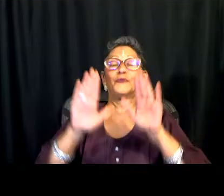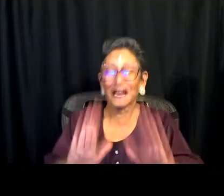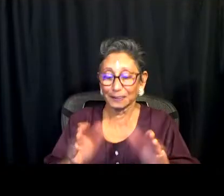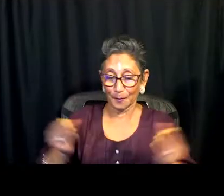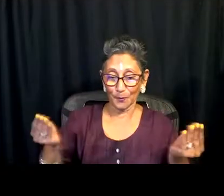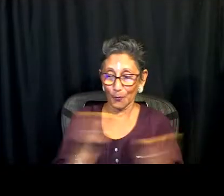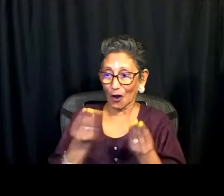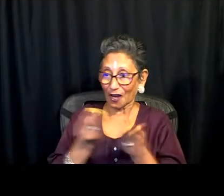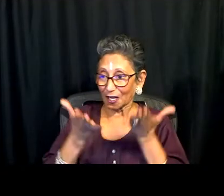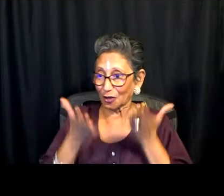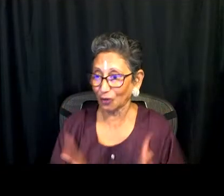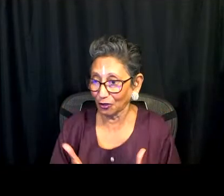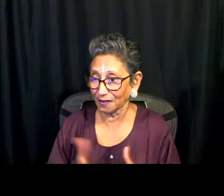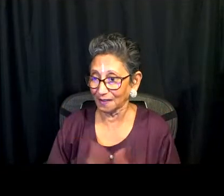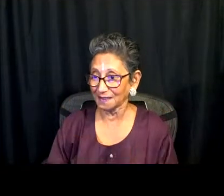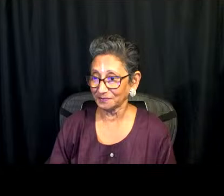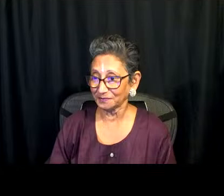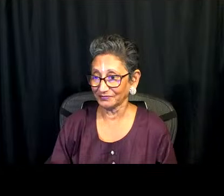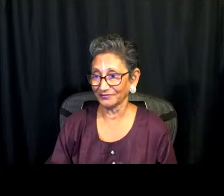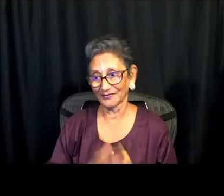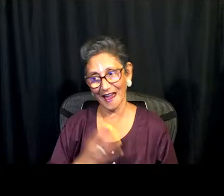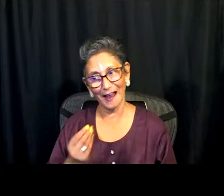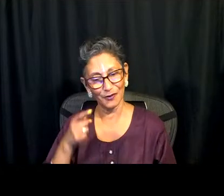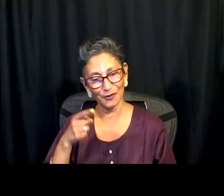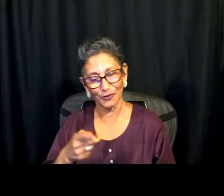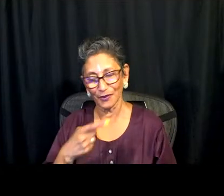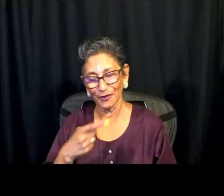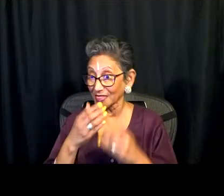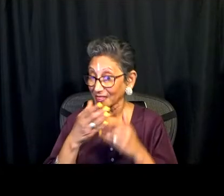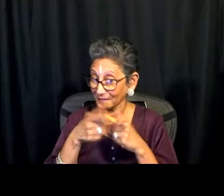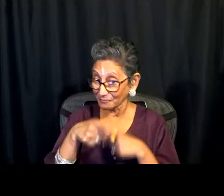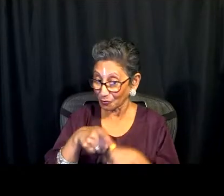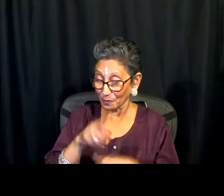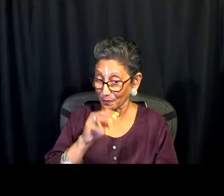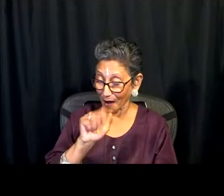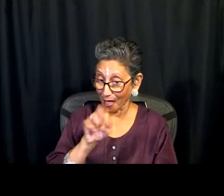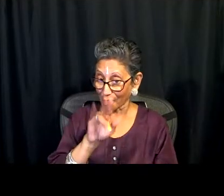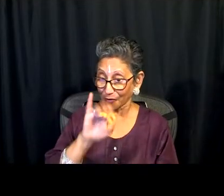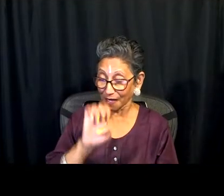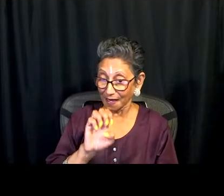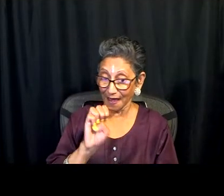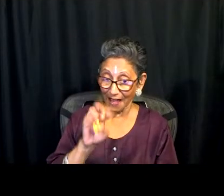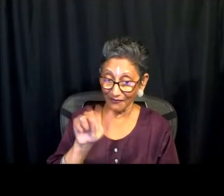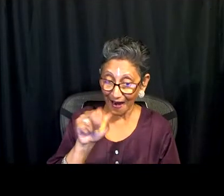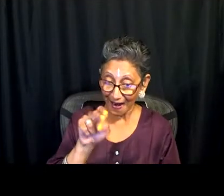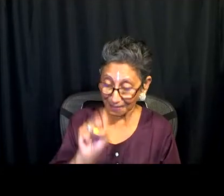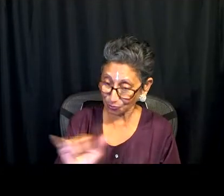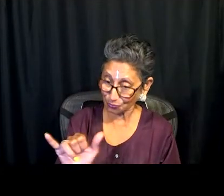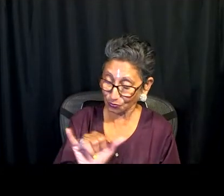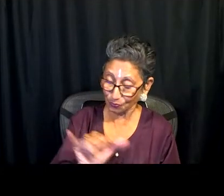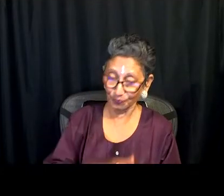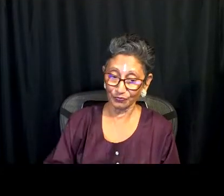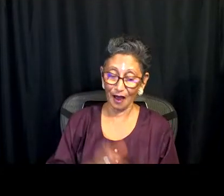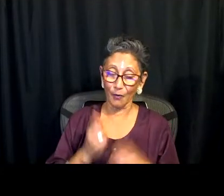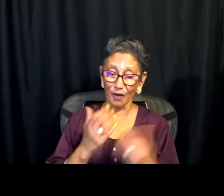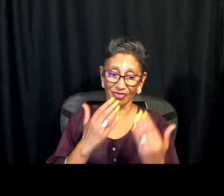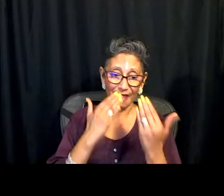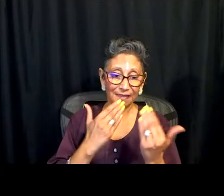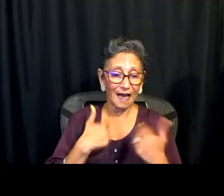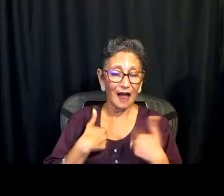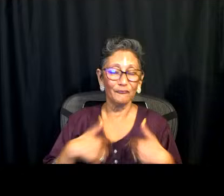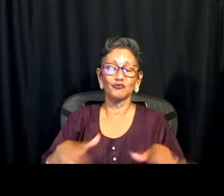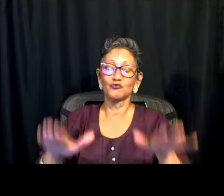and of course we want to thank marla hat track for moderating this evening